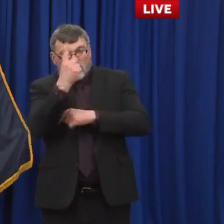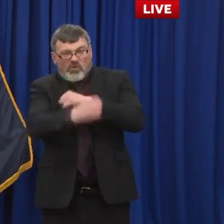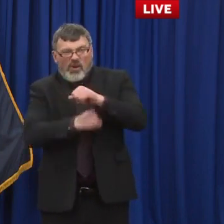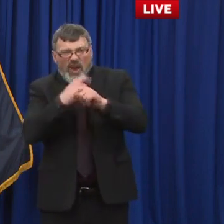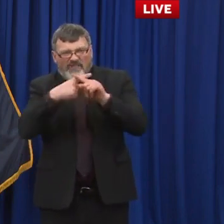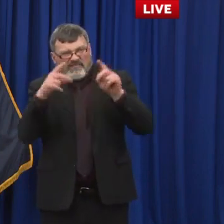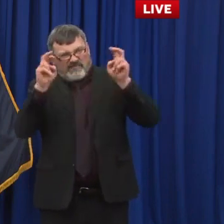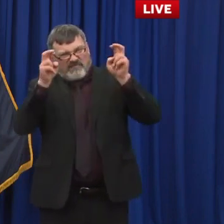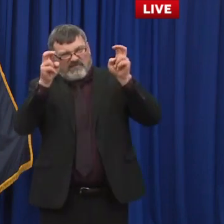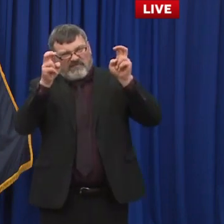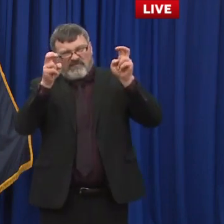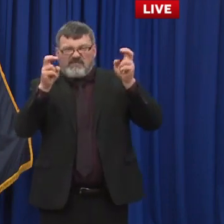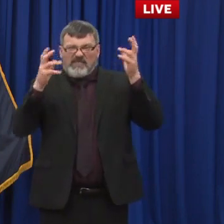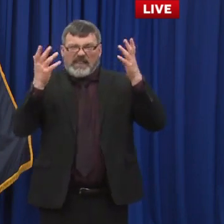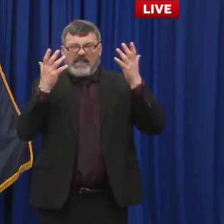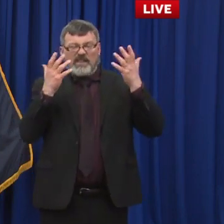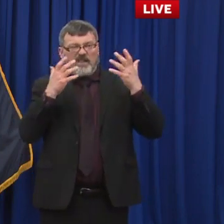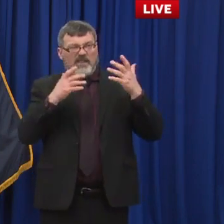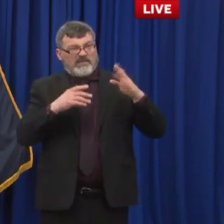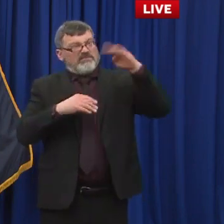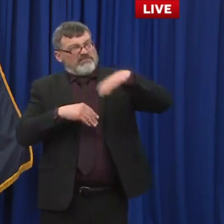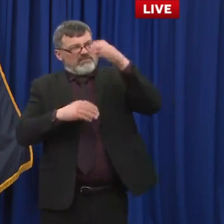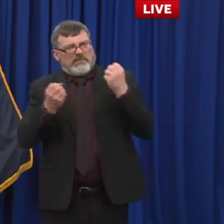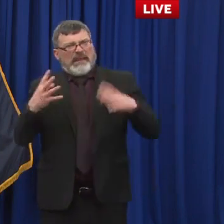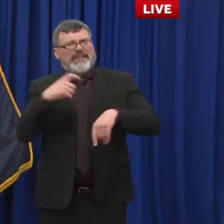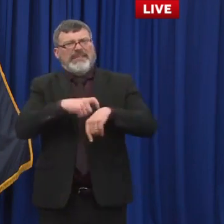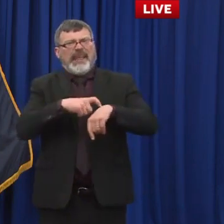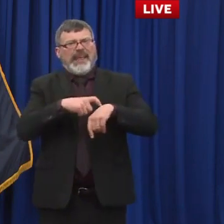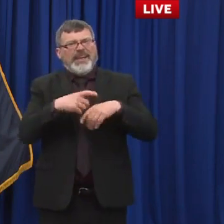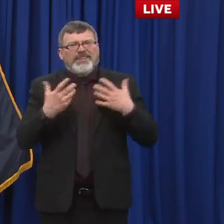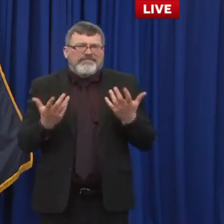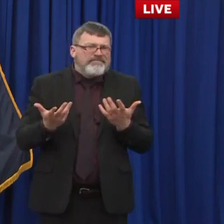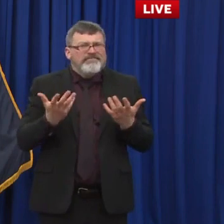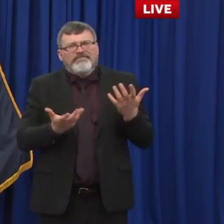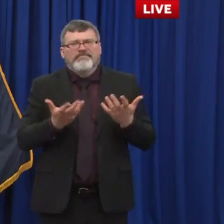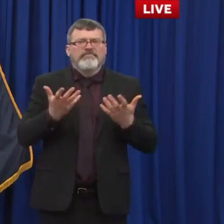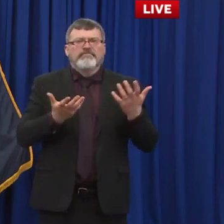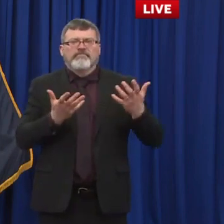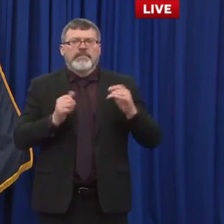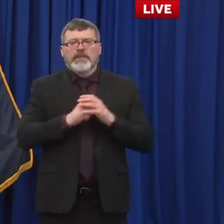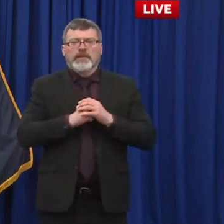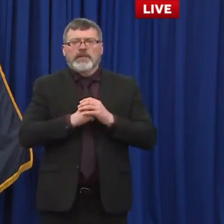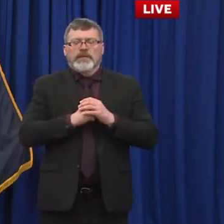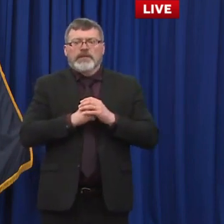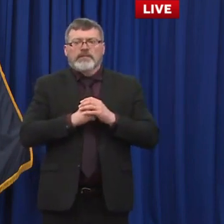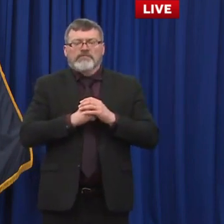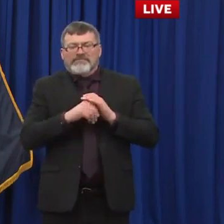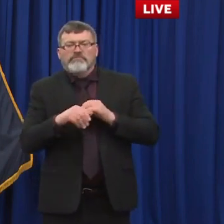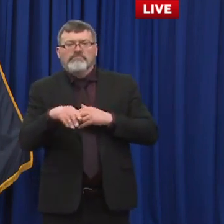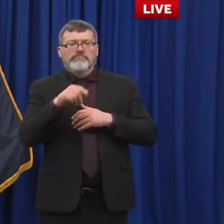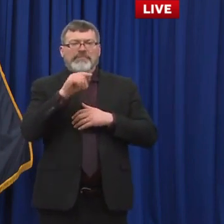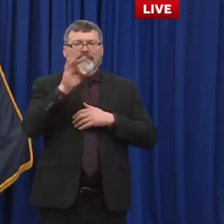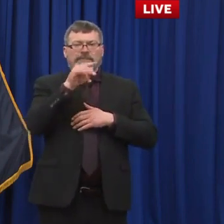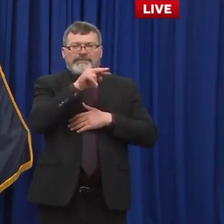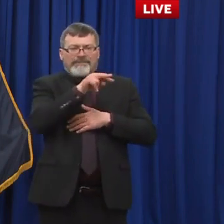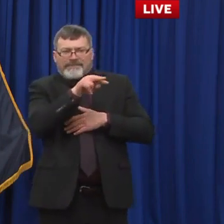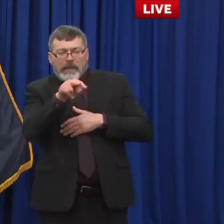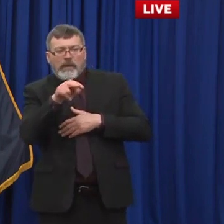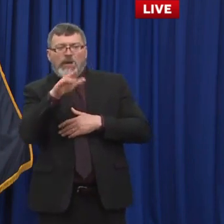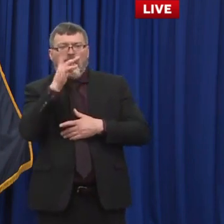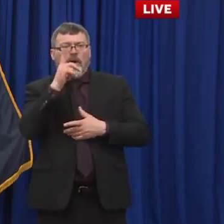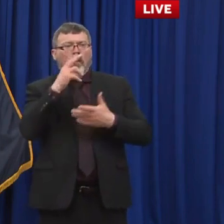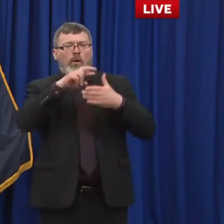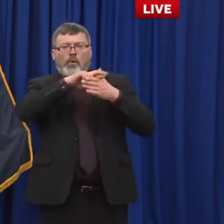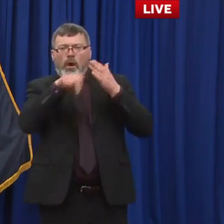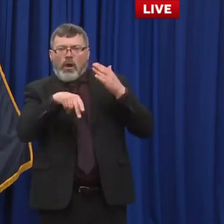has suggested this second sort of peak that we're in right now. We're actually, you know, second,